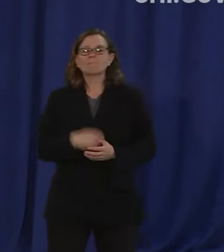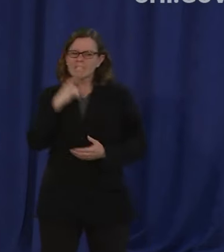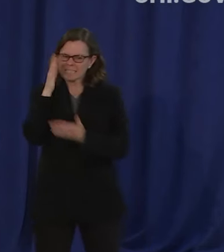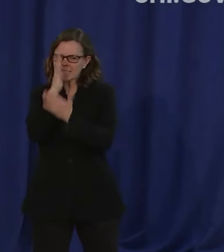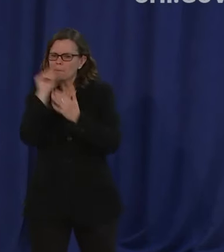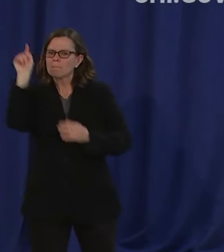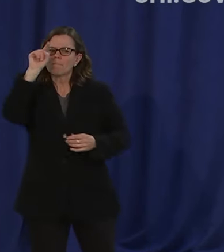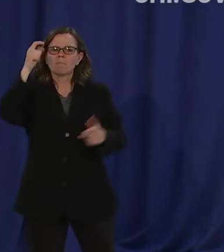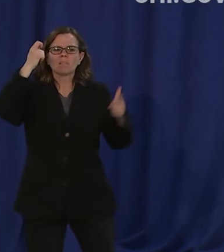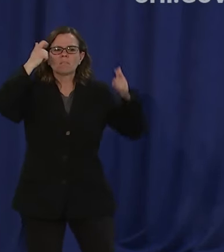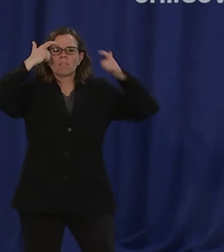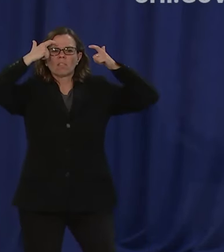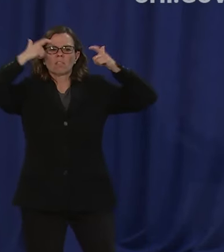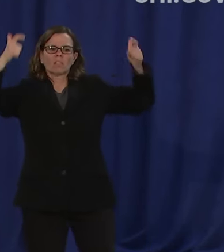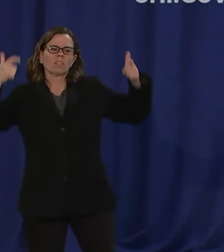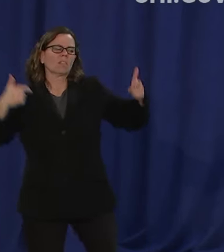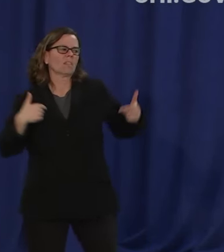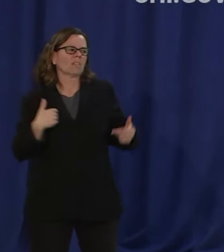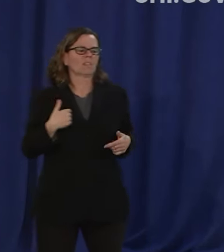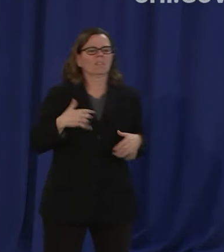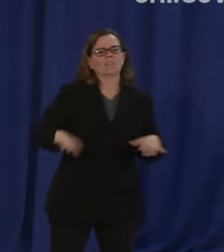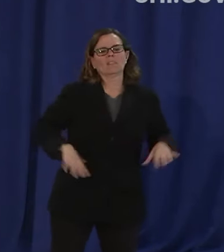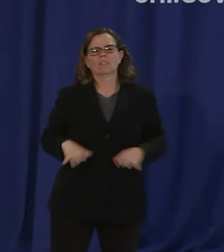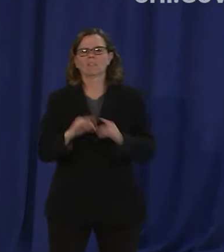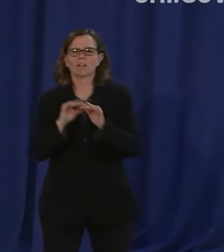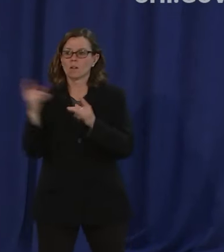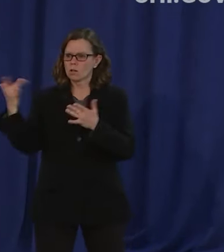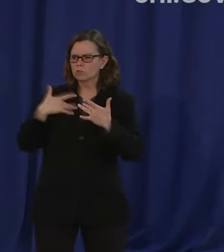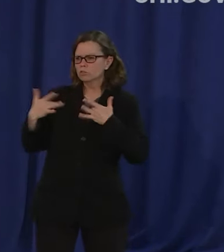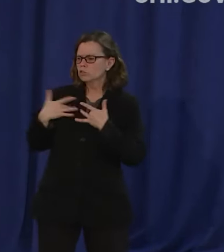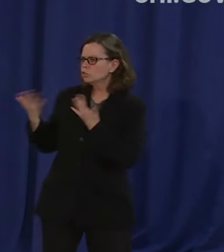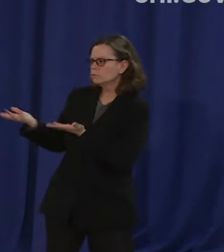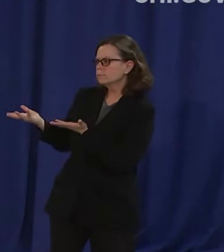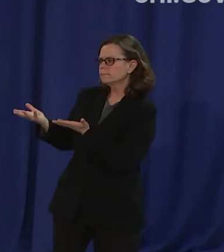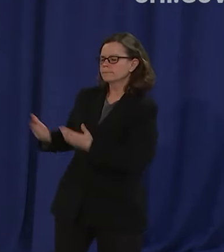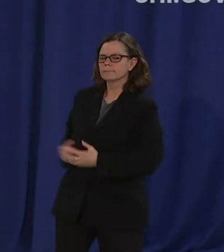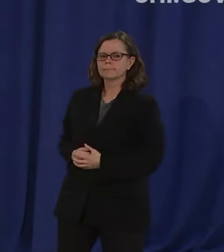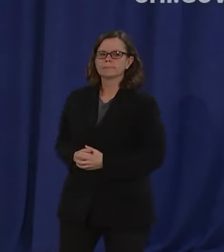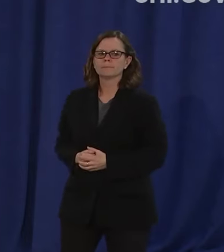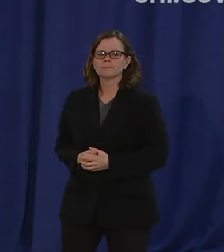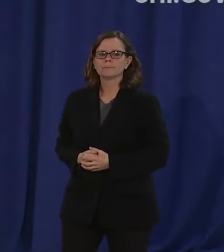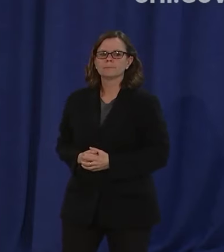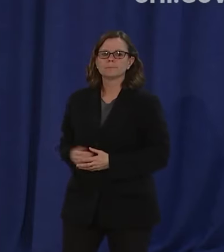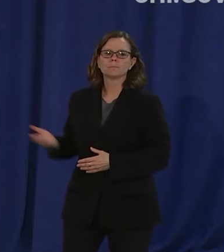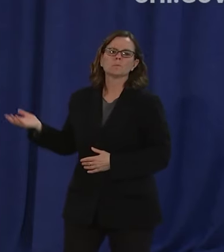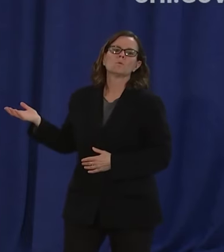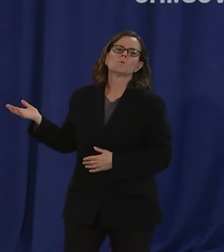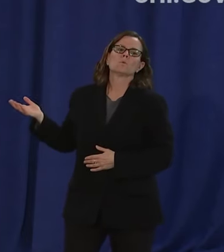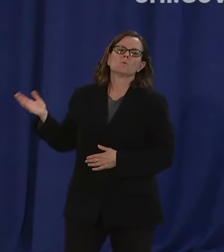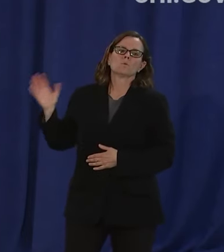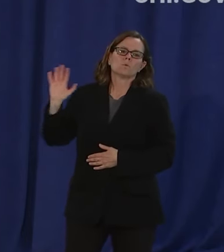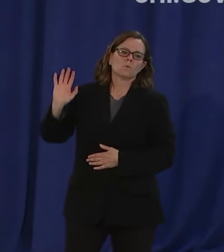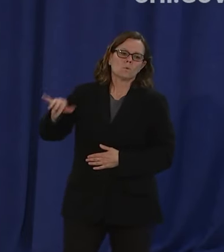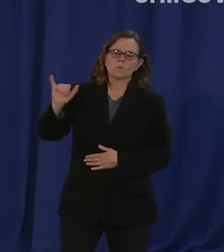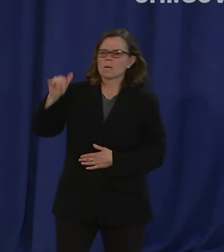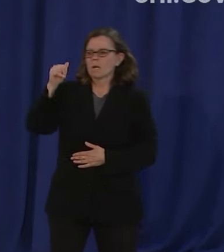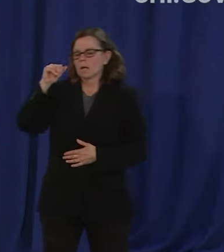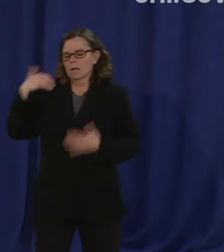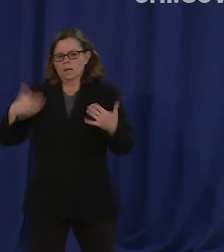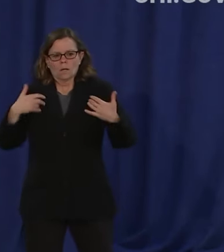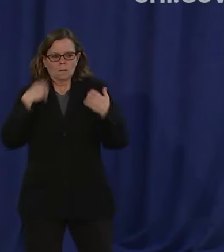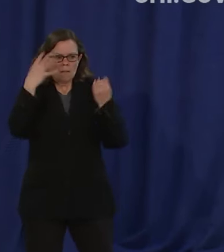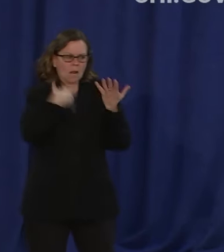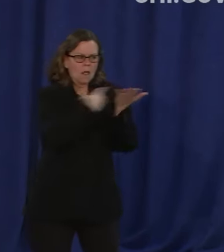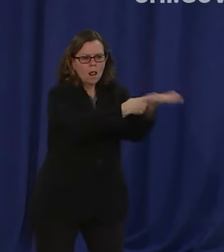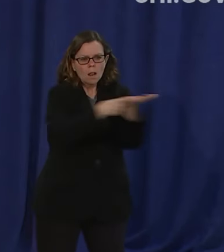I can't even tell you the number of conversations that have been had by me and my team um all across